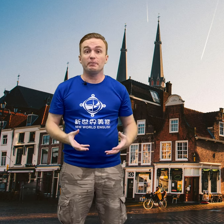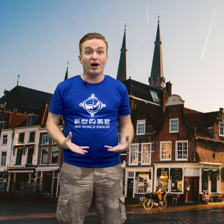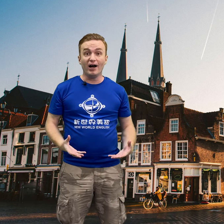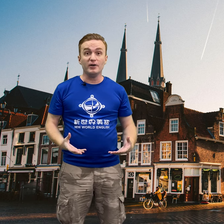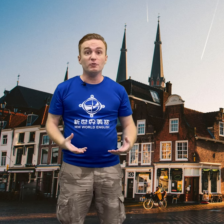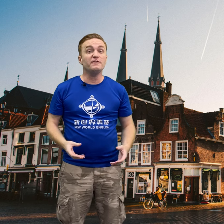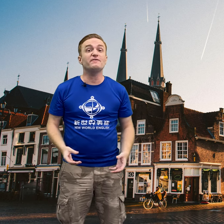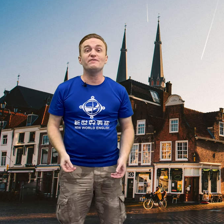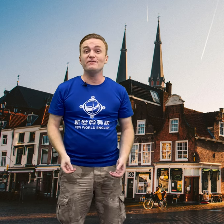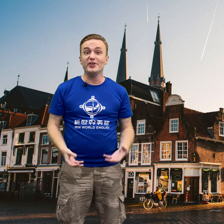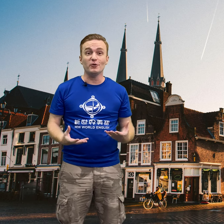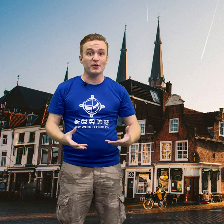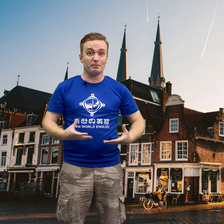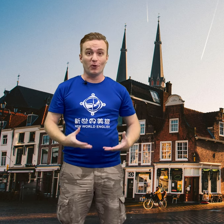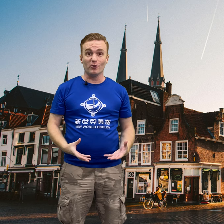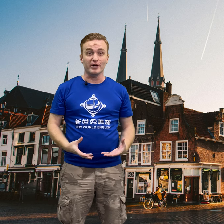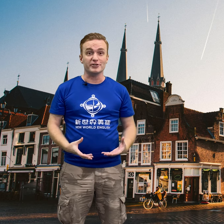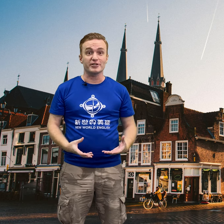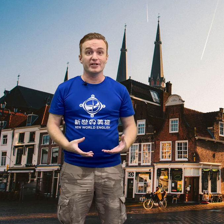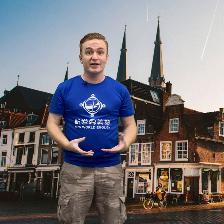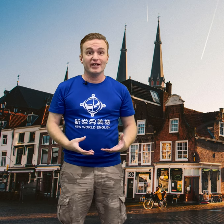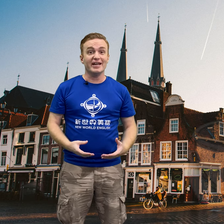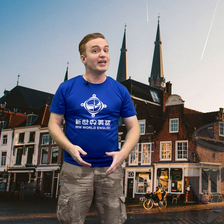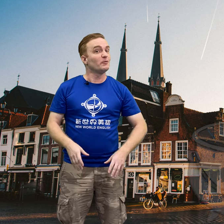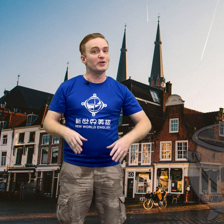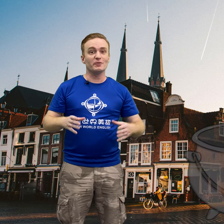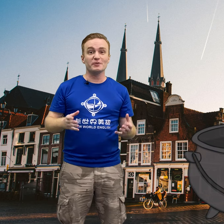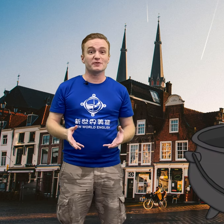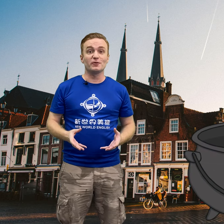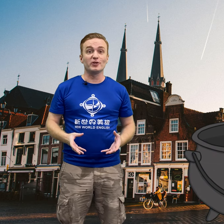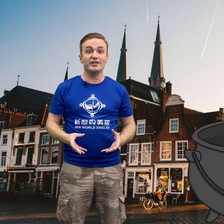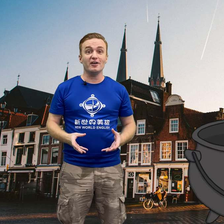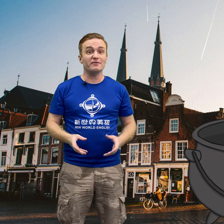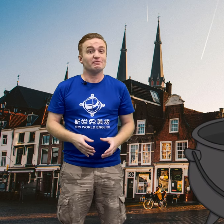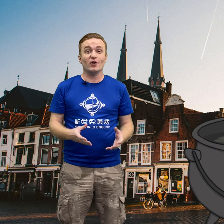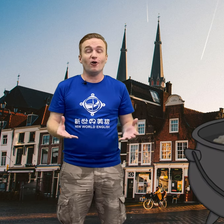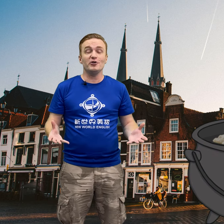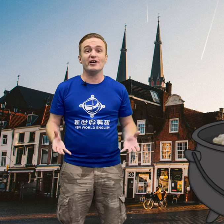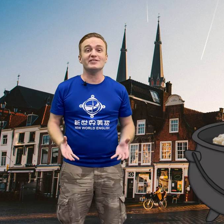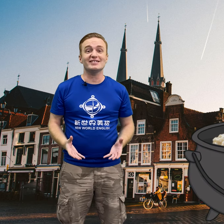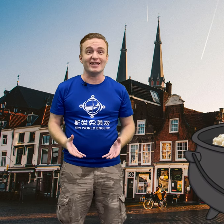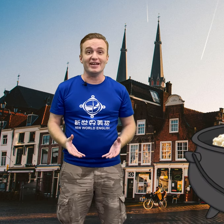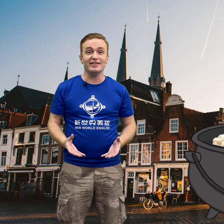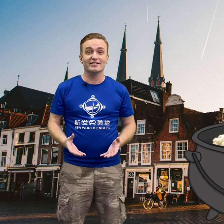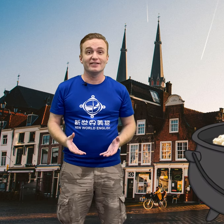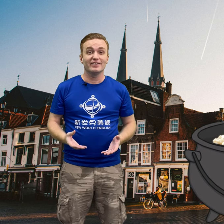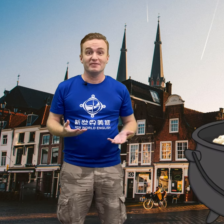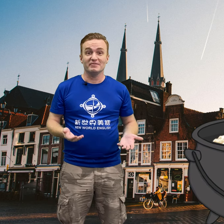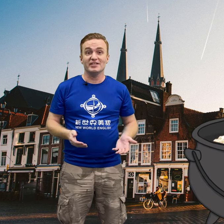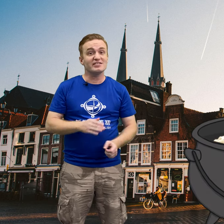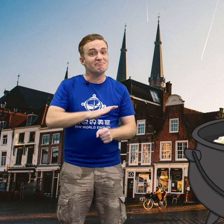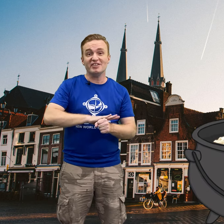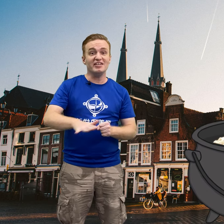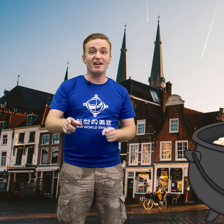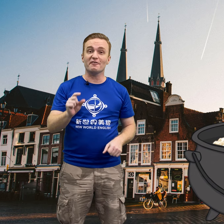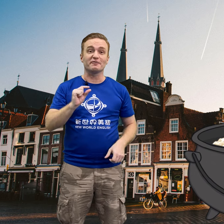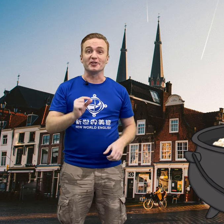pot would fill with porridge. And then when it was full enough, all you have to say is, enough, little